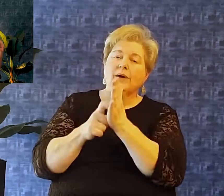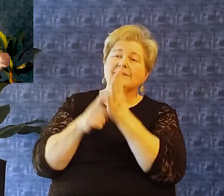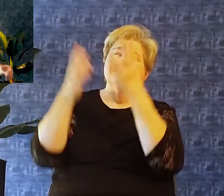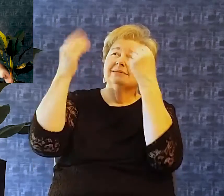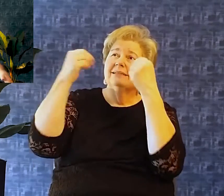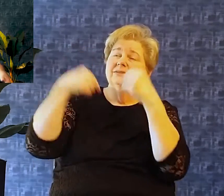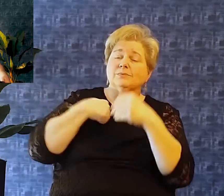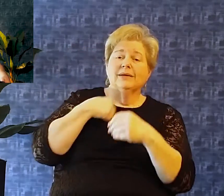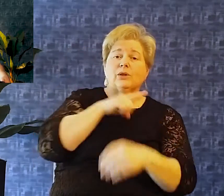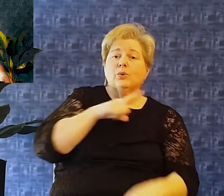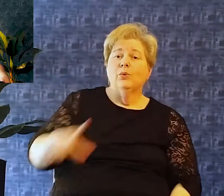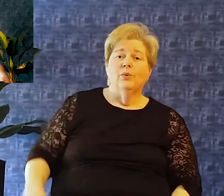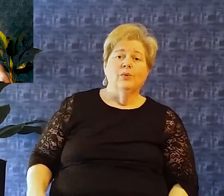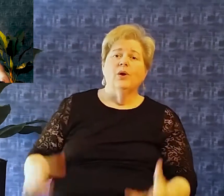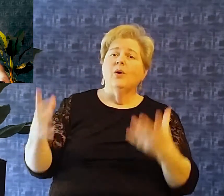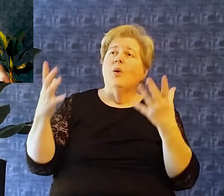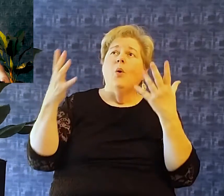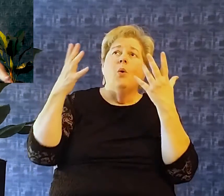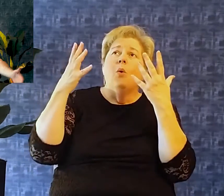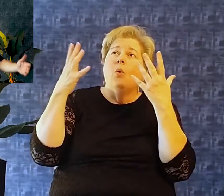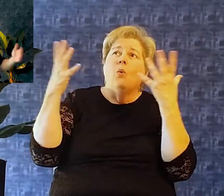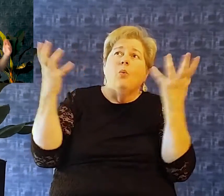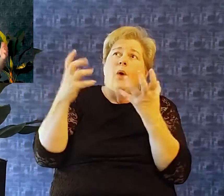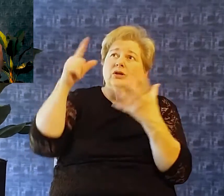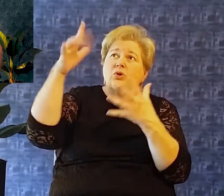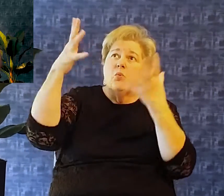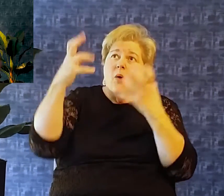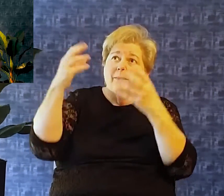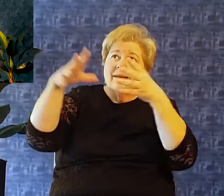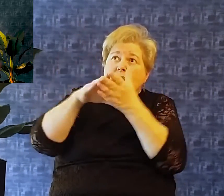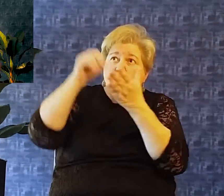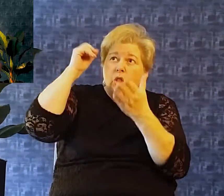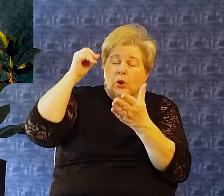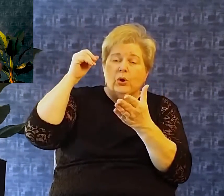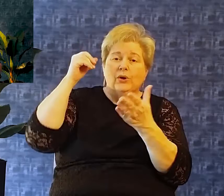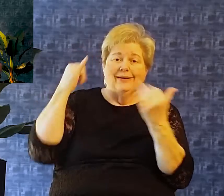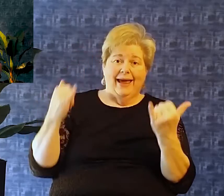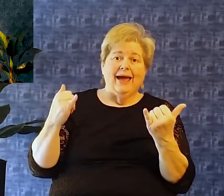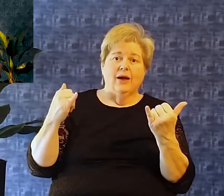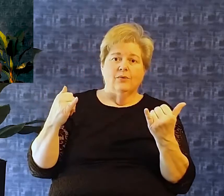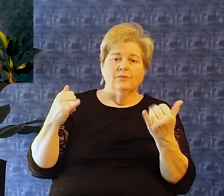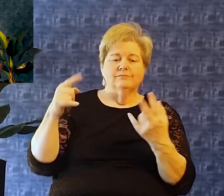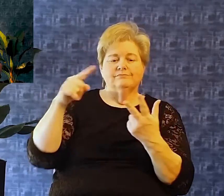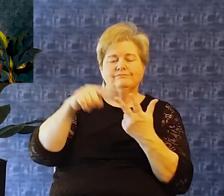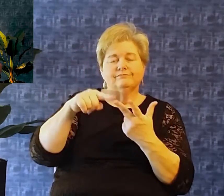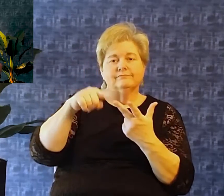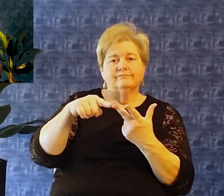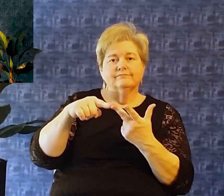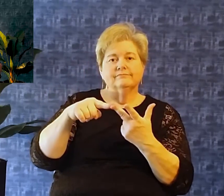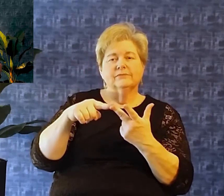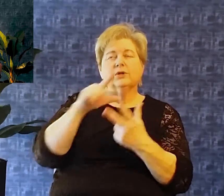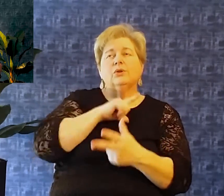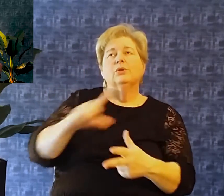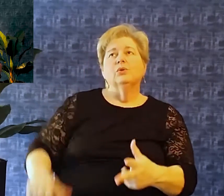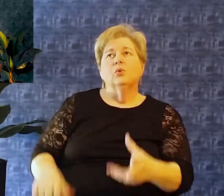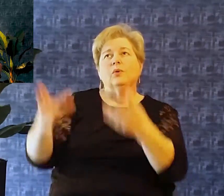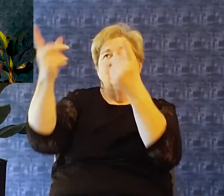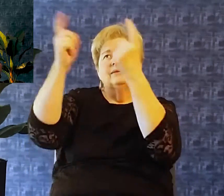this consistent petition Lord teach me What are you teaching me In these moments And then finally Making this petition